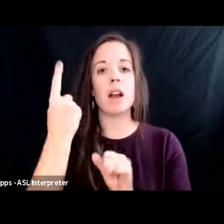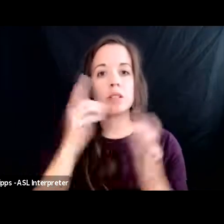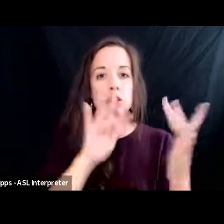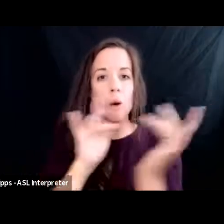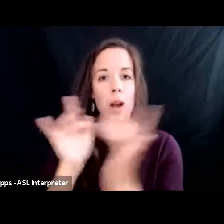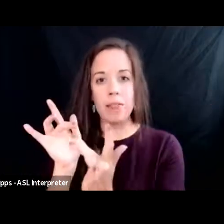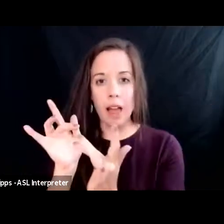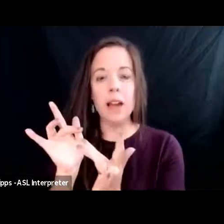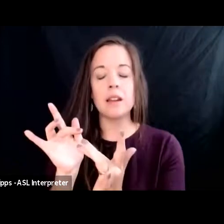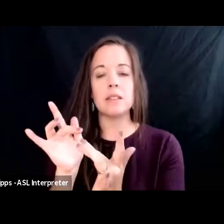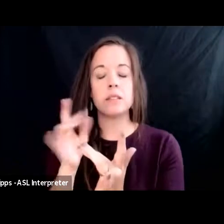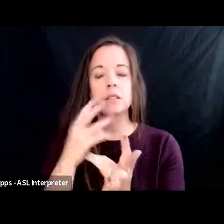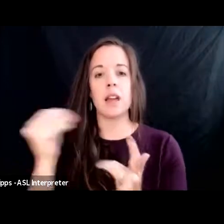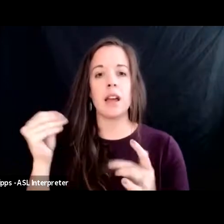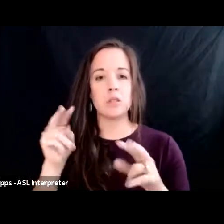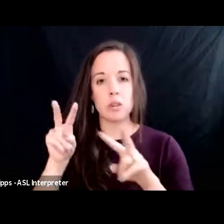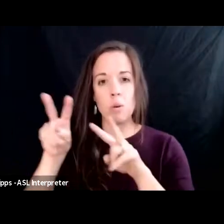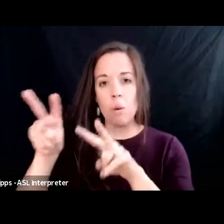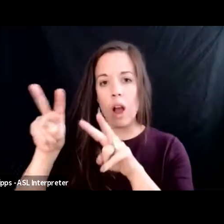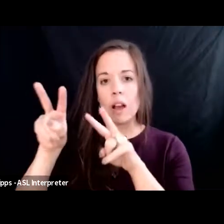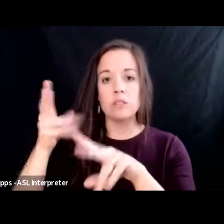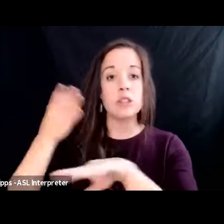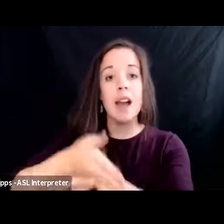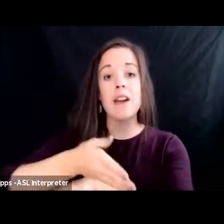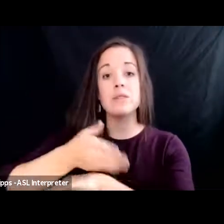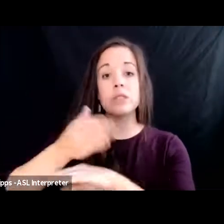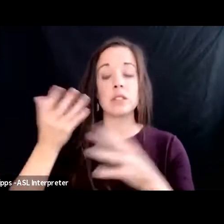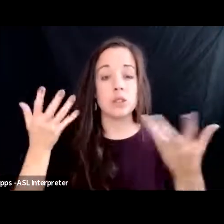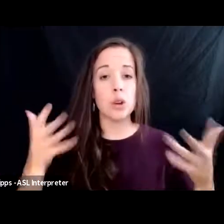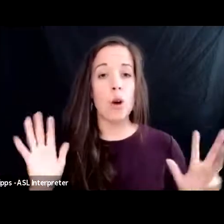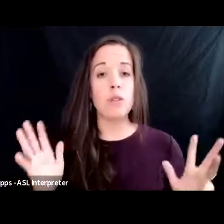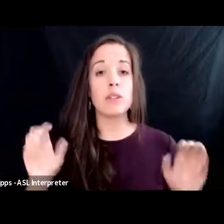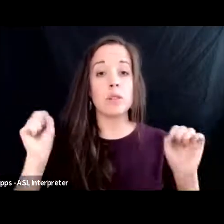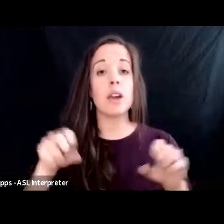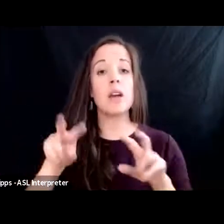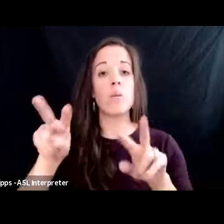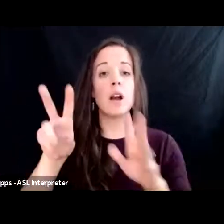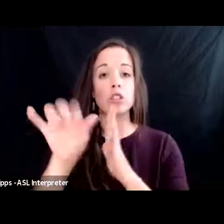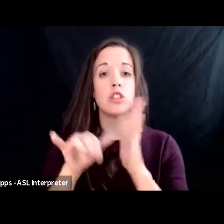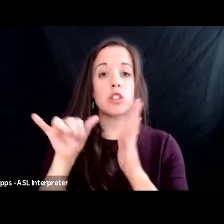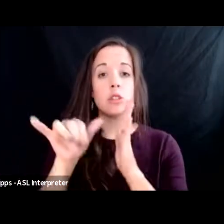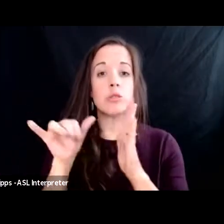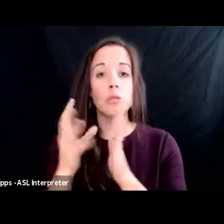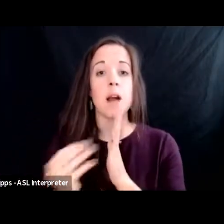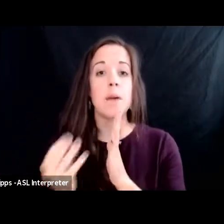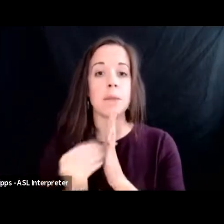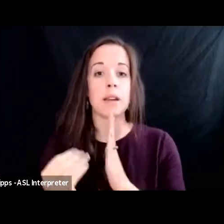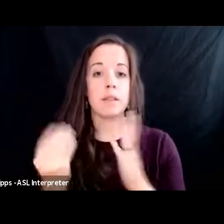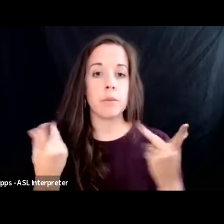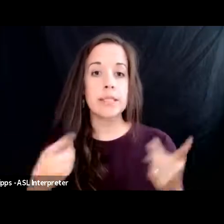and watch after it's over you can watch the youtube copy of what's what's happening